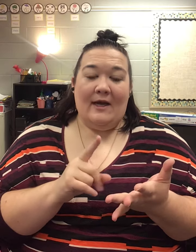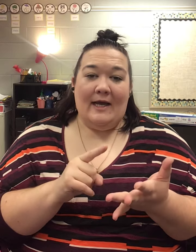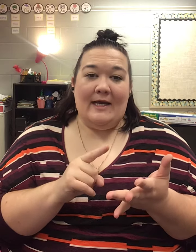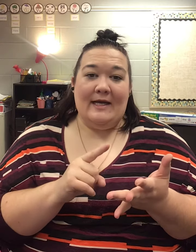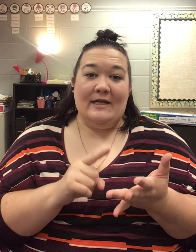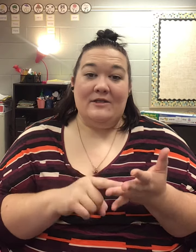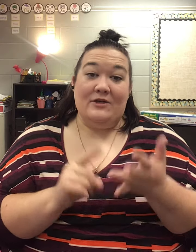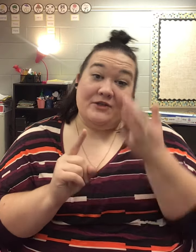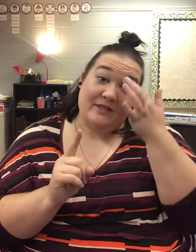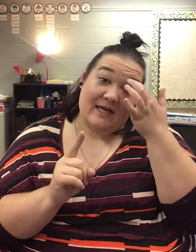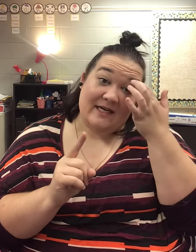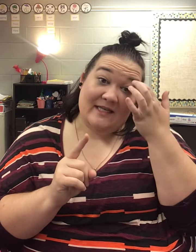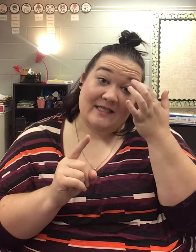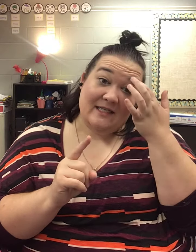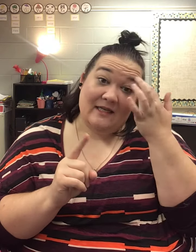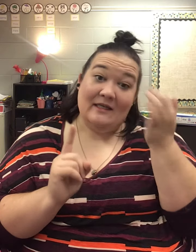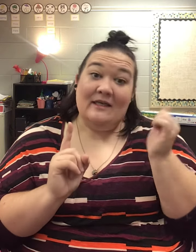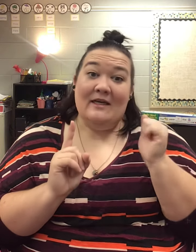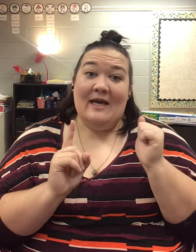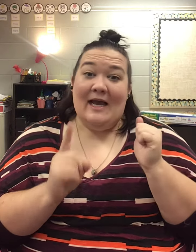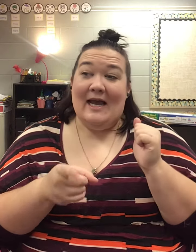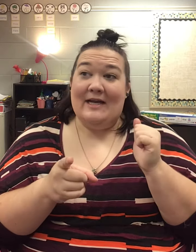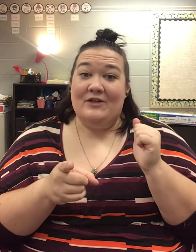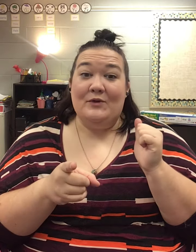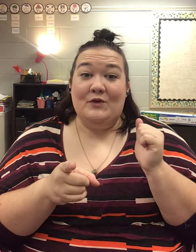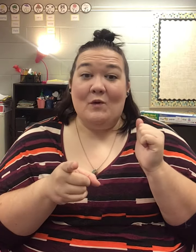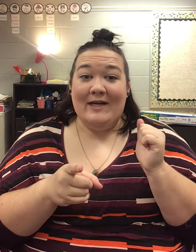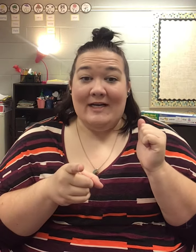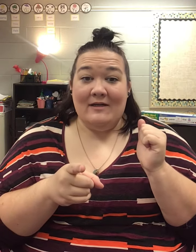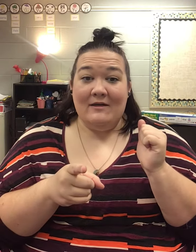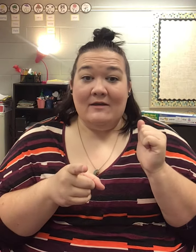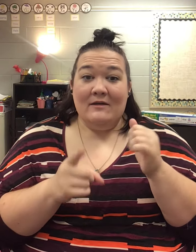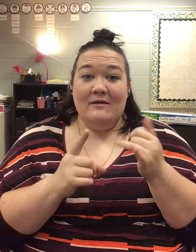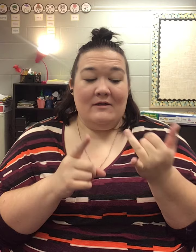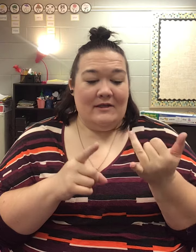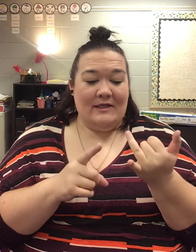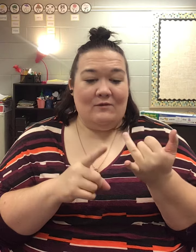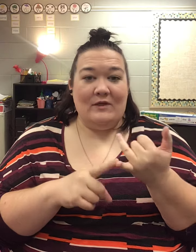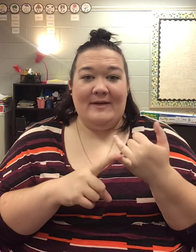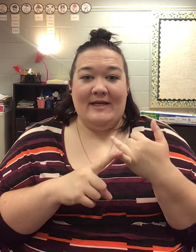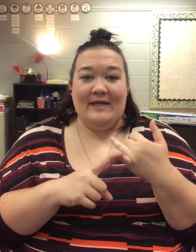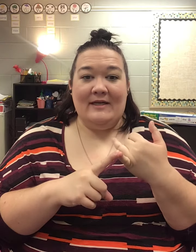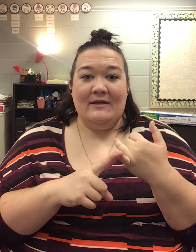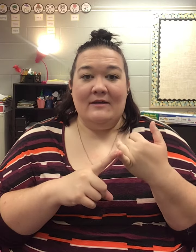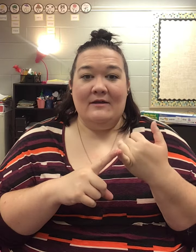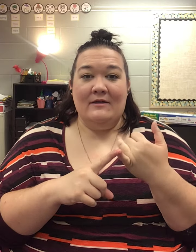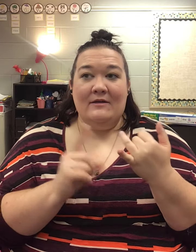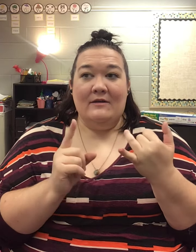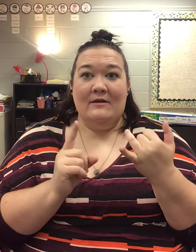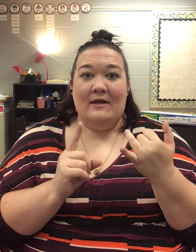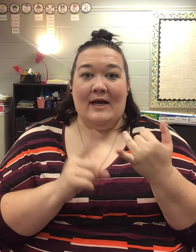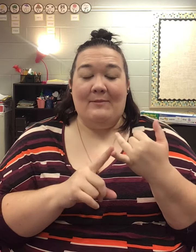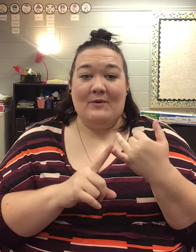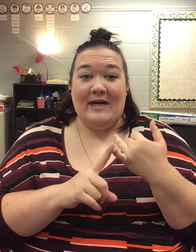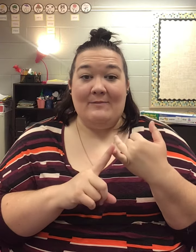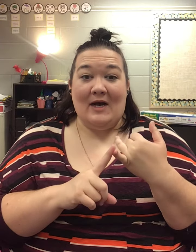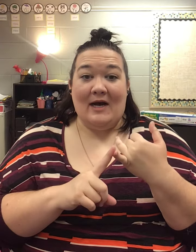And social studies at 220, it will be a brain pop.